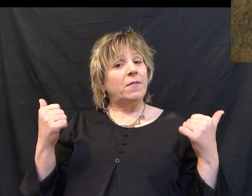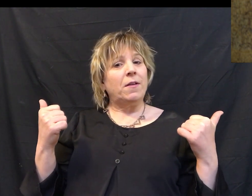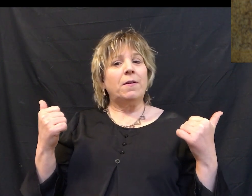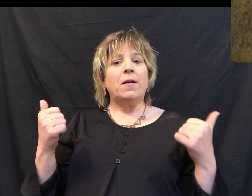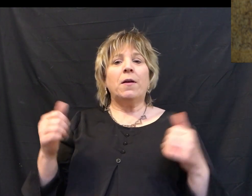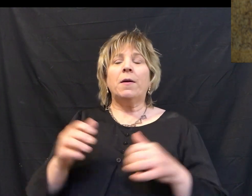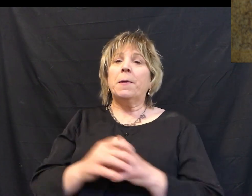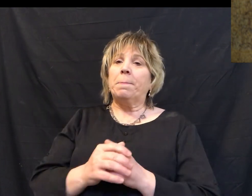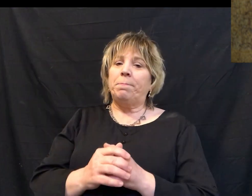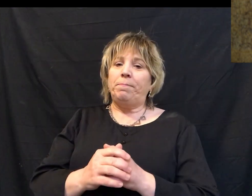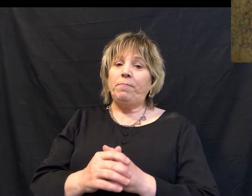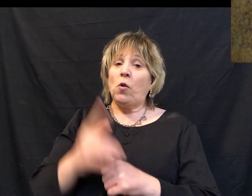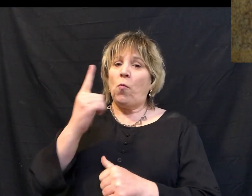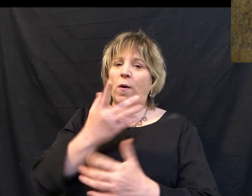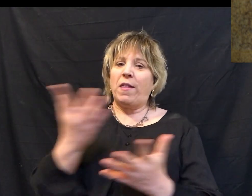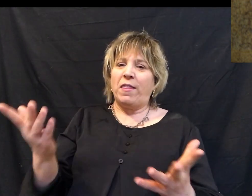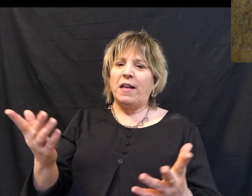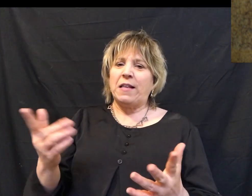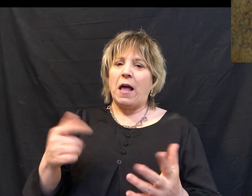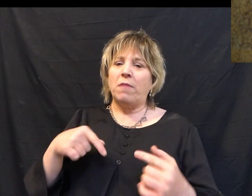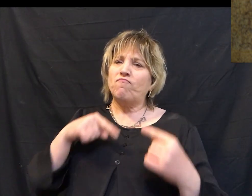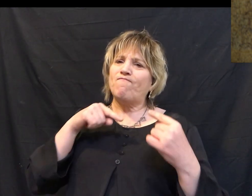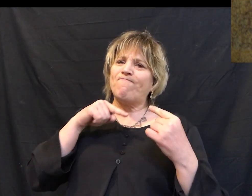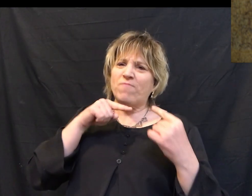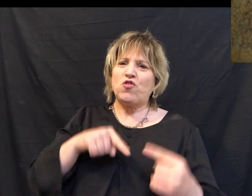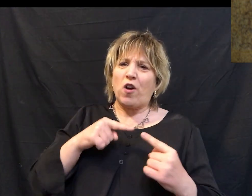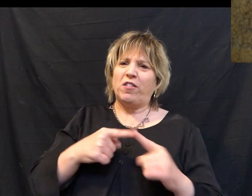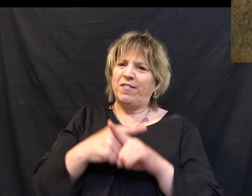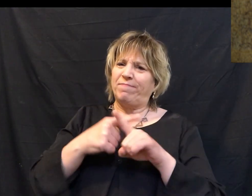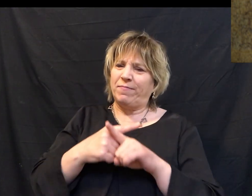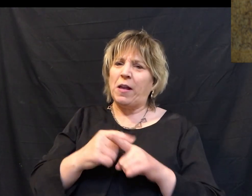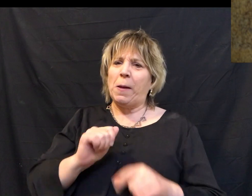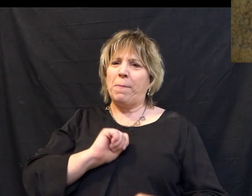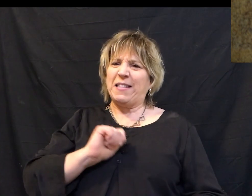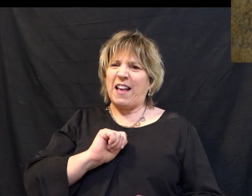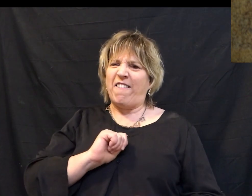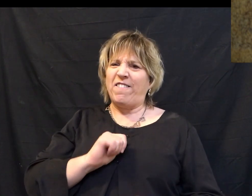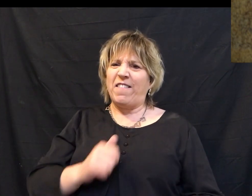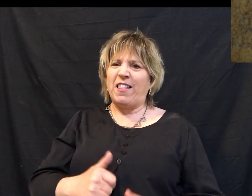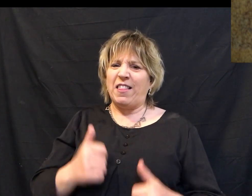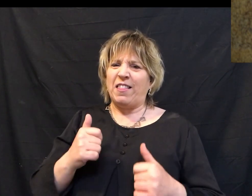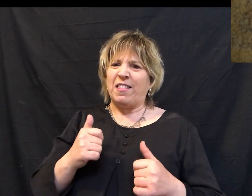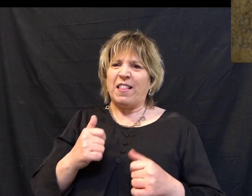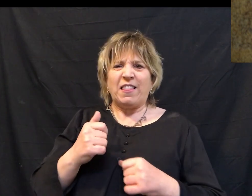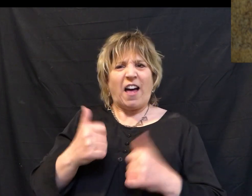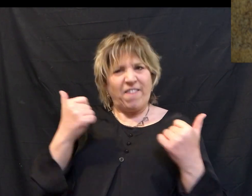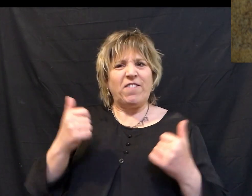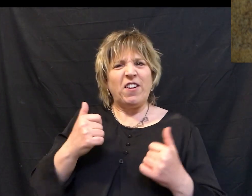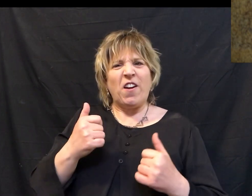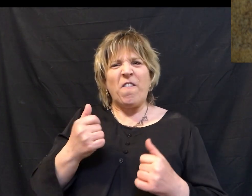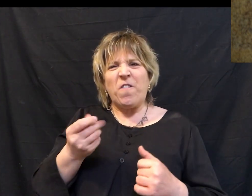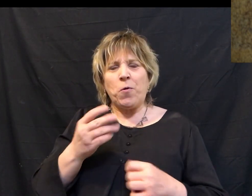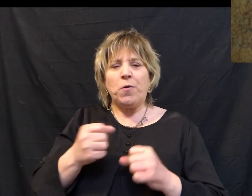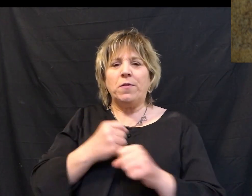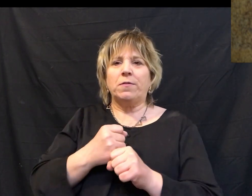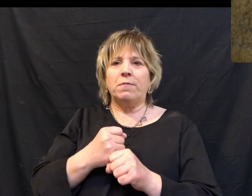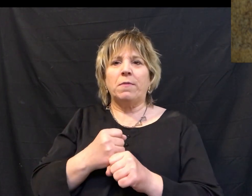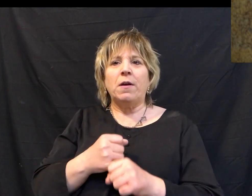Just keeping it real with you guys. One of the things that I have been wrestling with over the last couple of years, something that